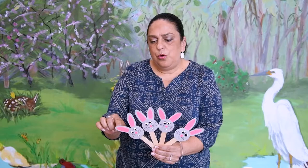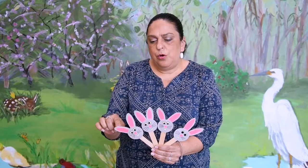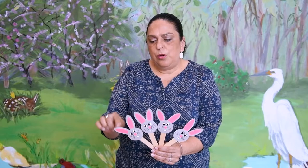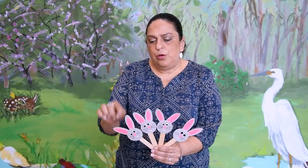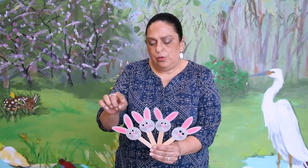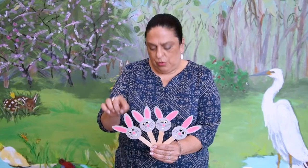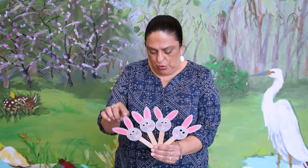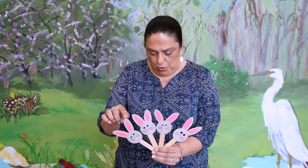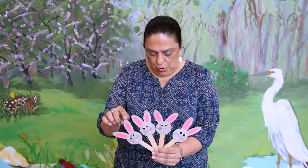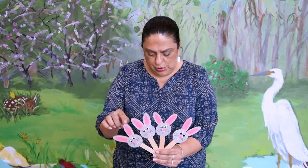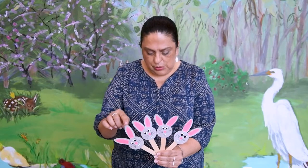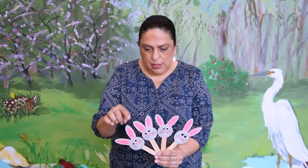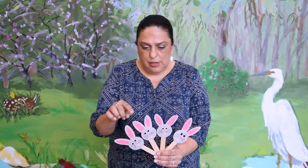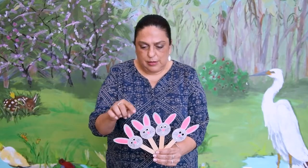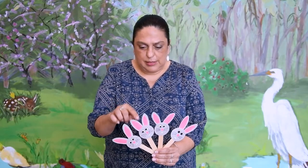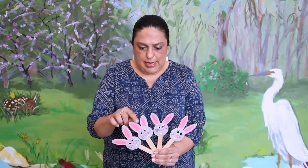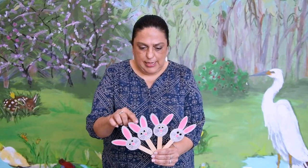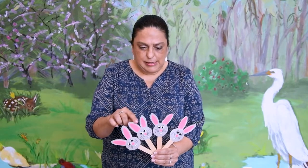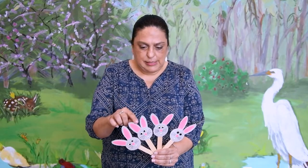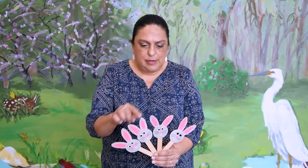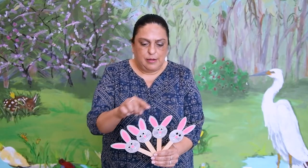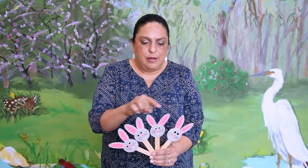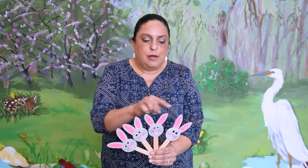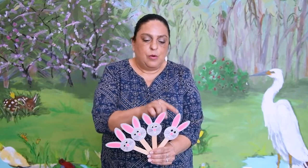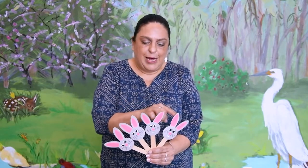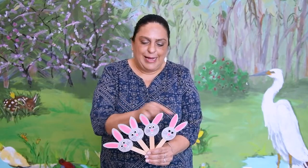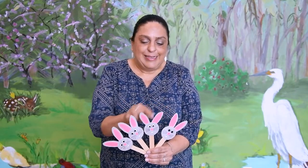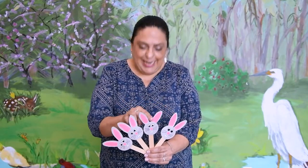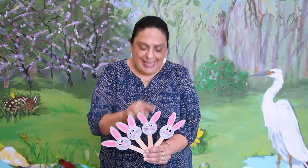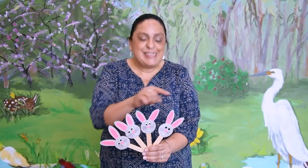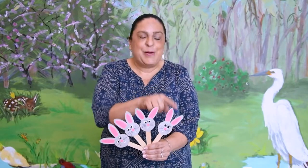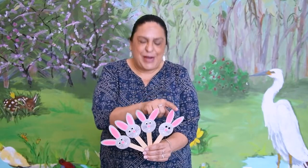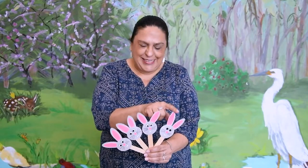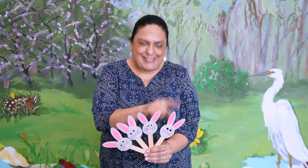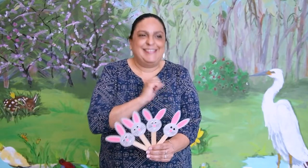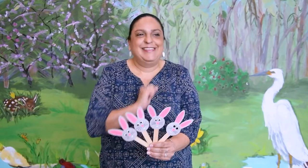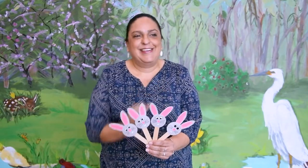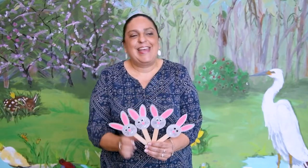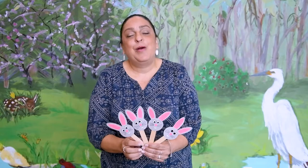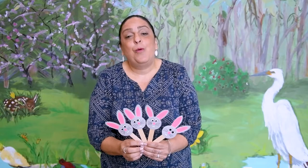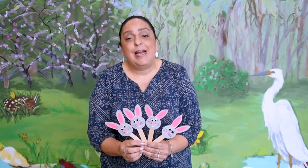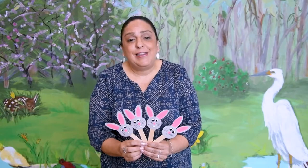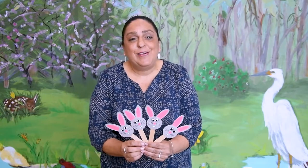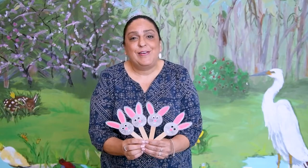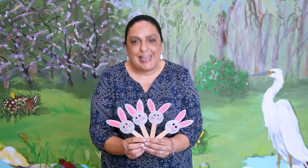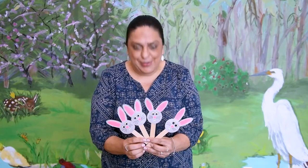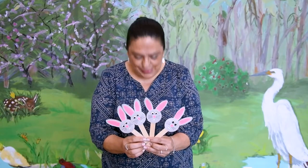Uno, dos, tres, cuatro. Okay, cuatro conejos.